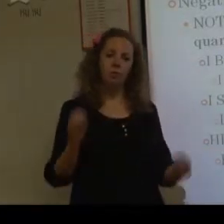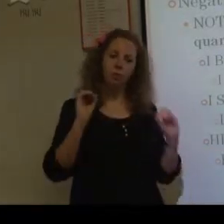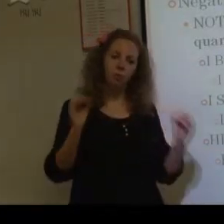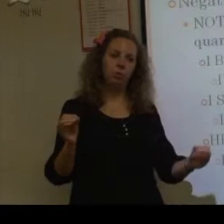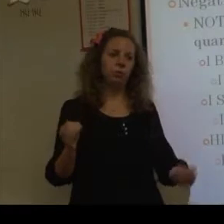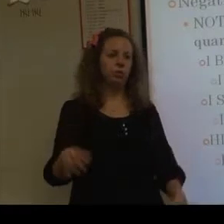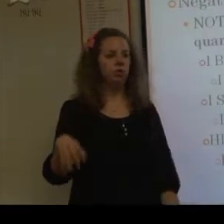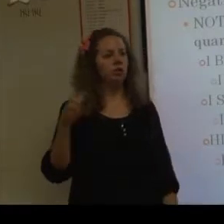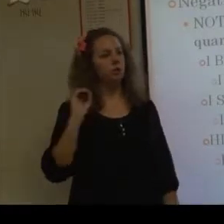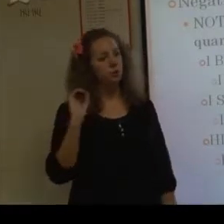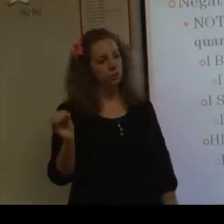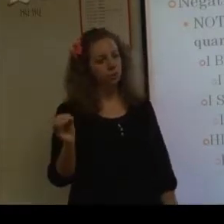or.